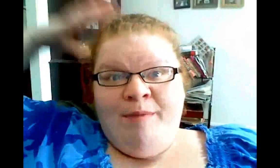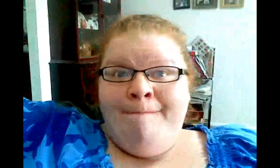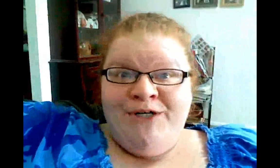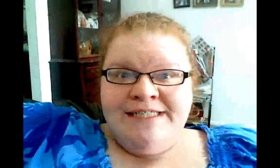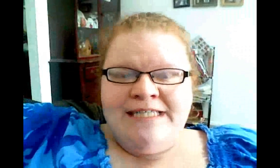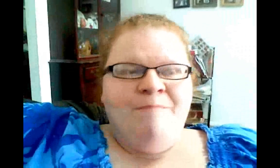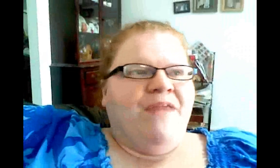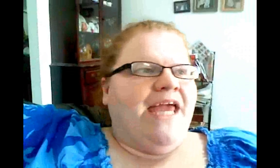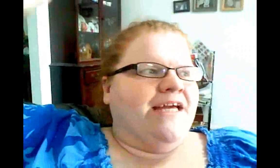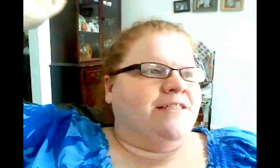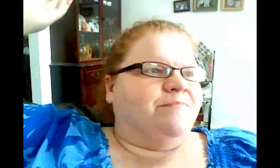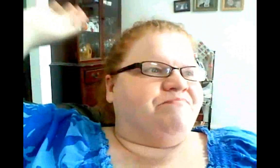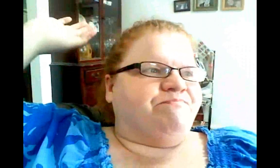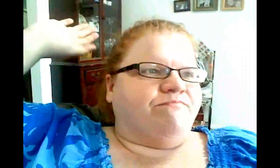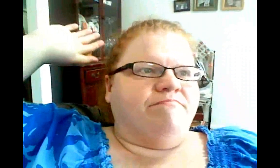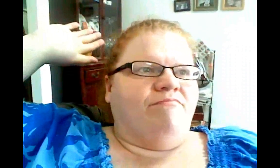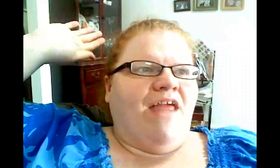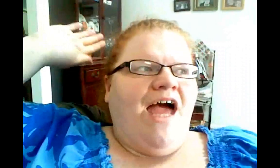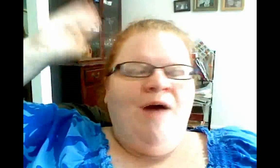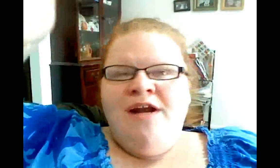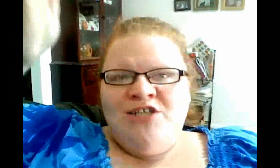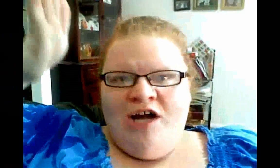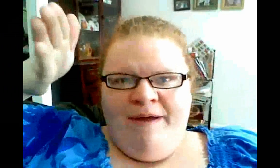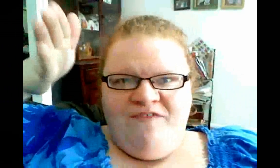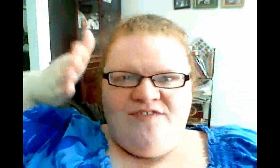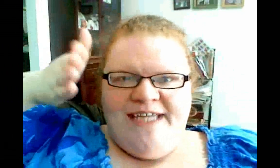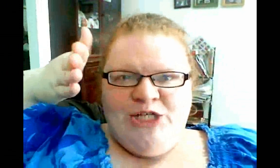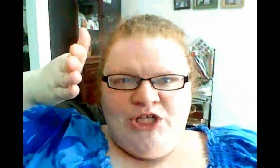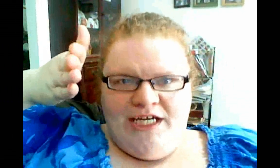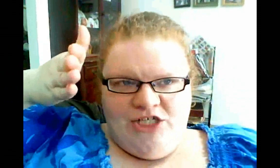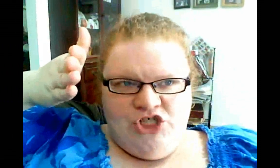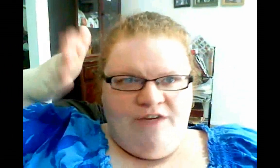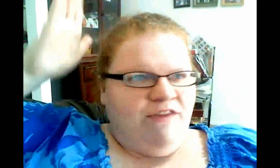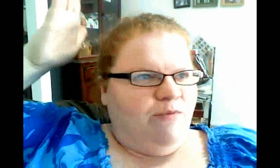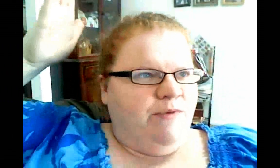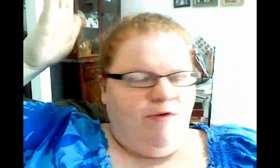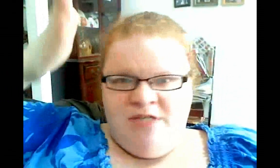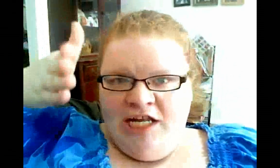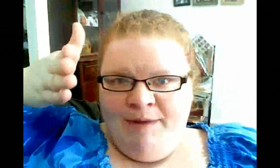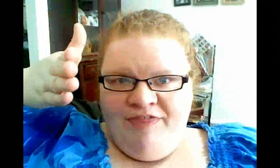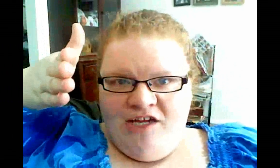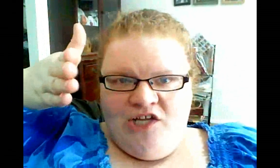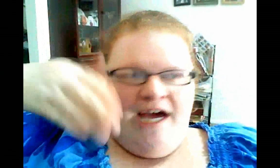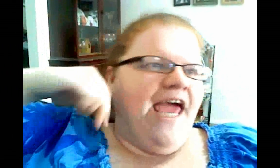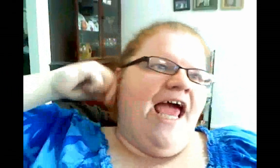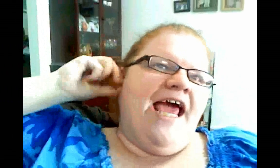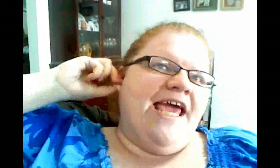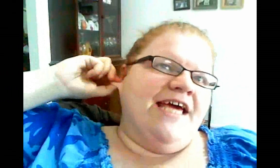about books and I wanted to talk about the 50-day challenge. I feel like we've been talking about that a lot and